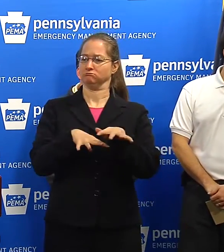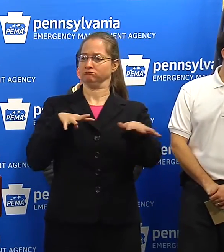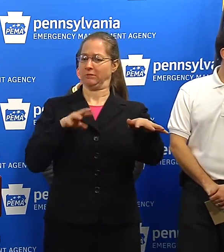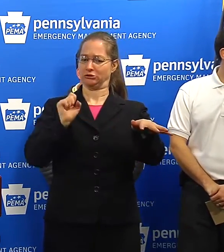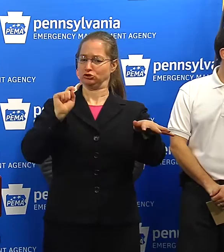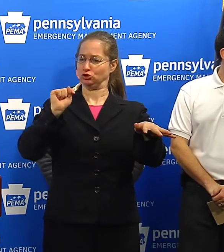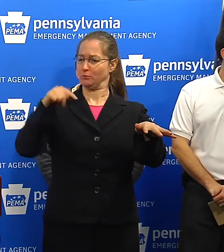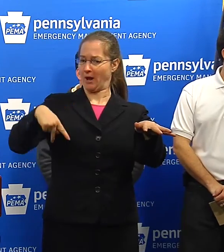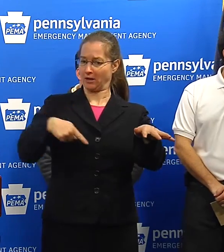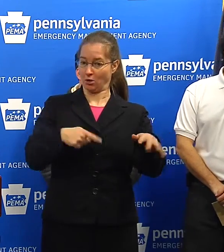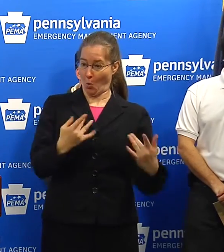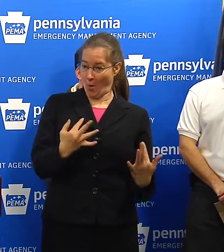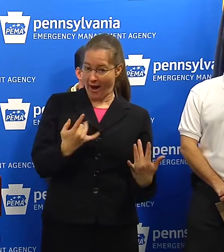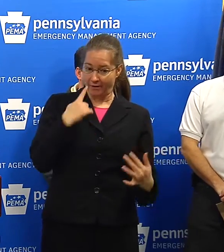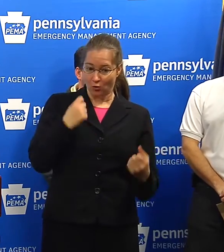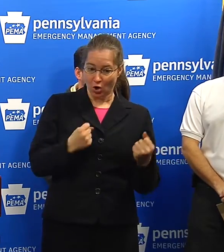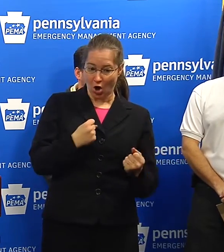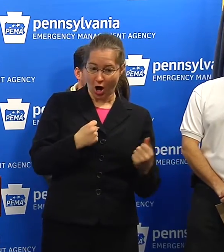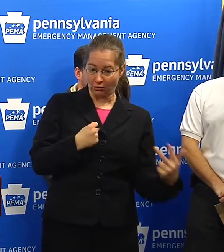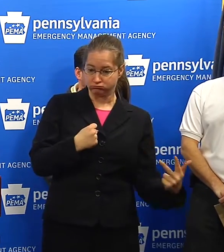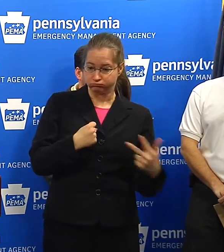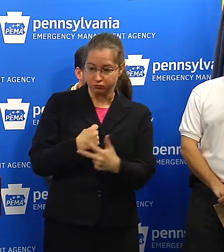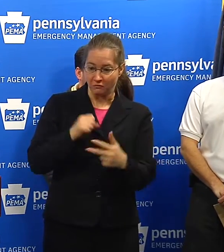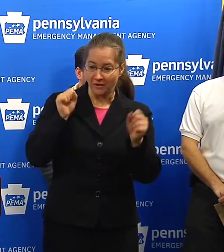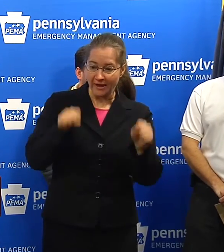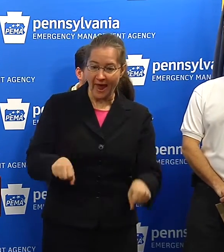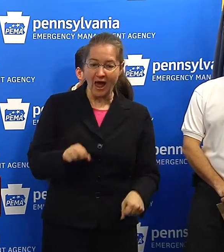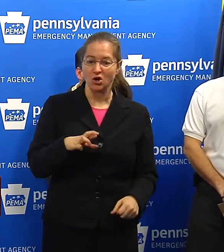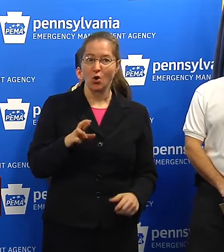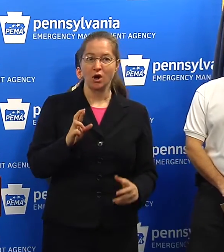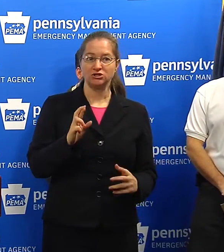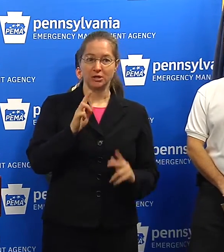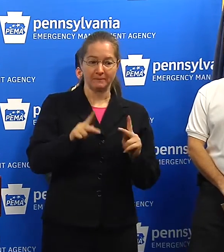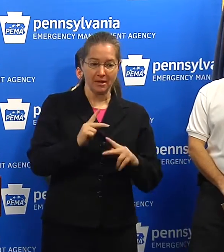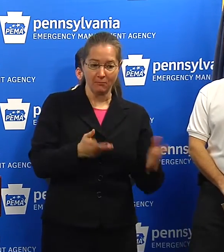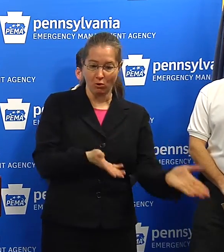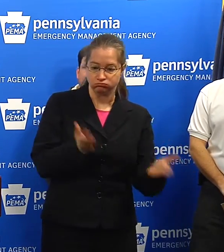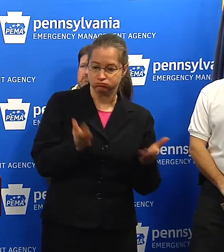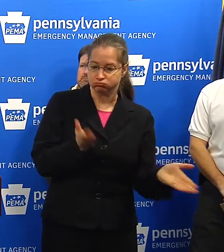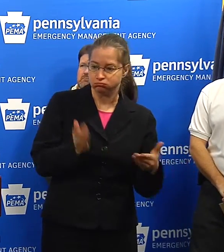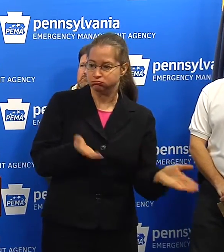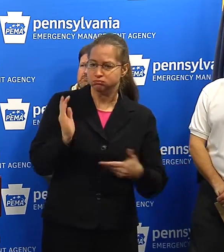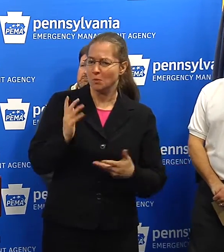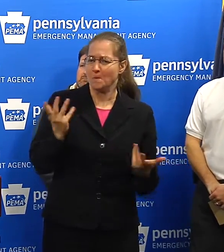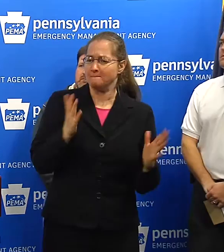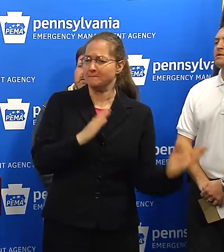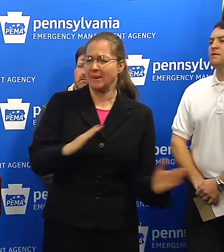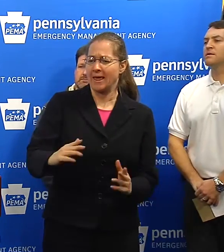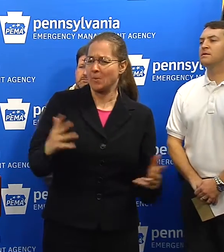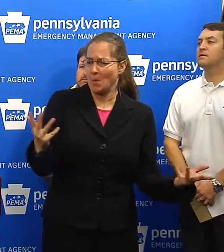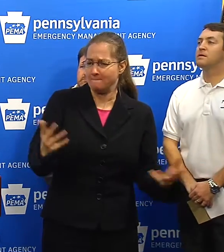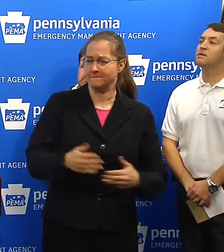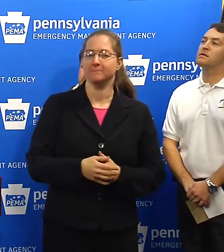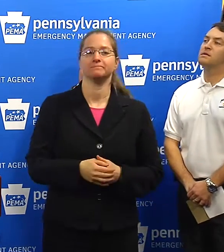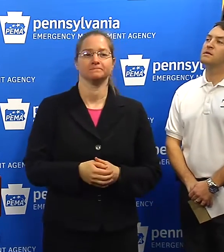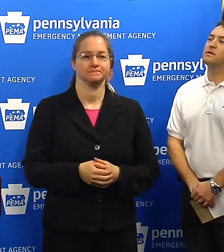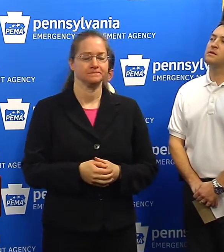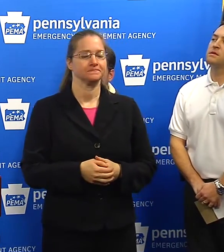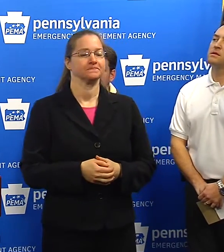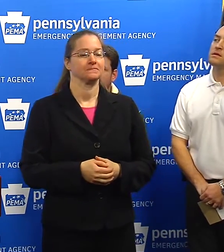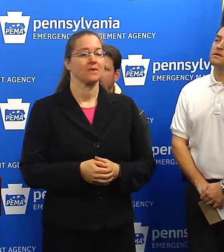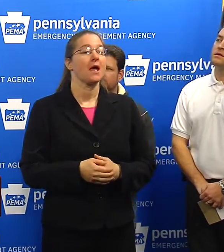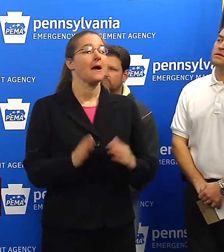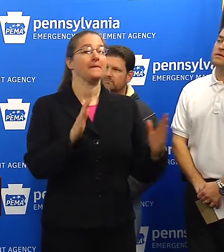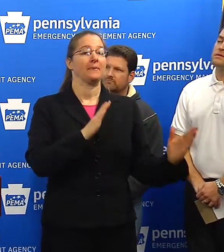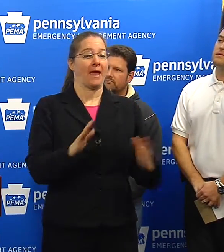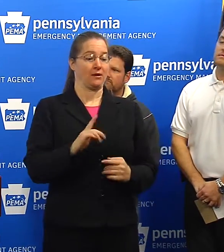Are you just waiting until they can get their cars out of the way? Or is there a possibility of just getting them off? But what's the plan moving forward? Yeah. The plan is to